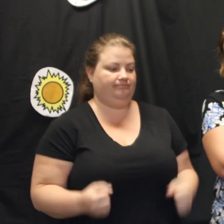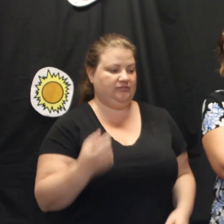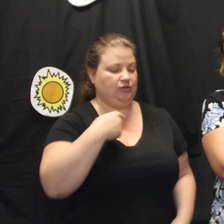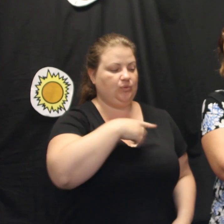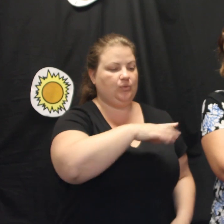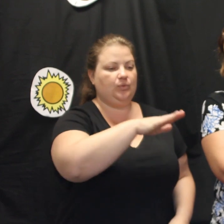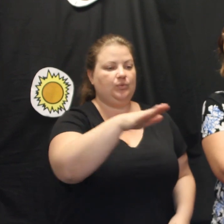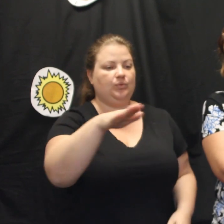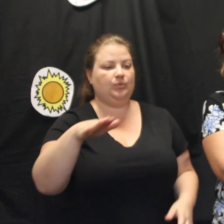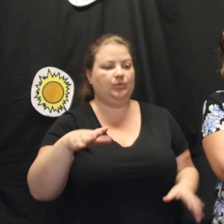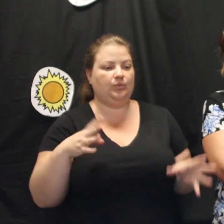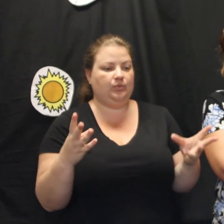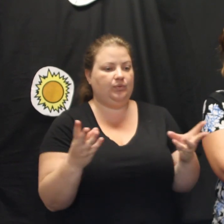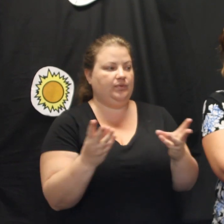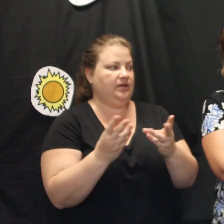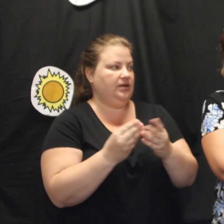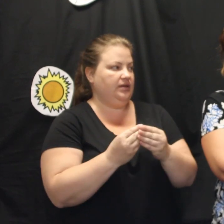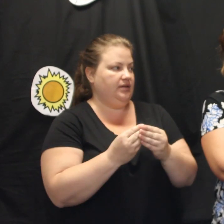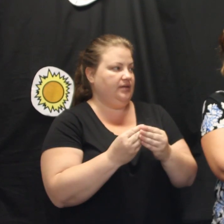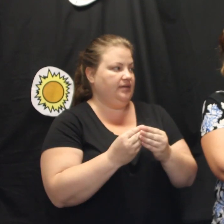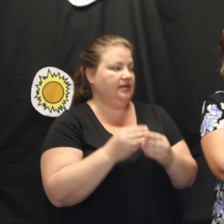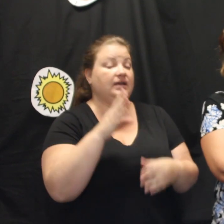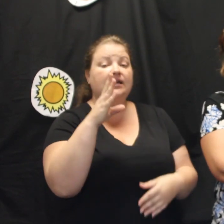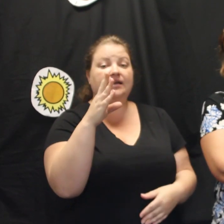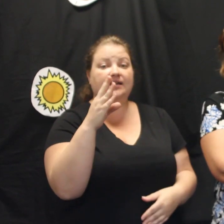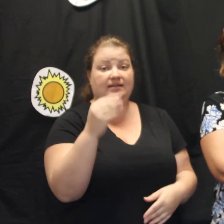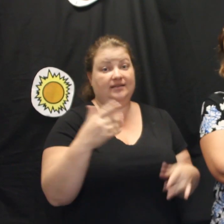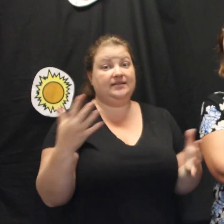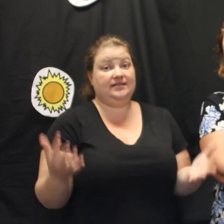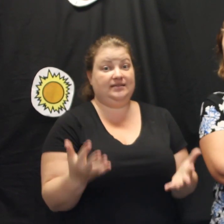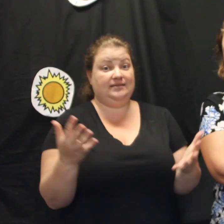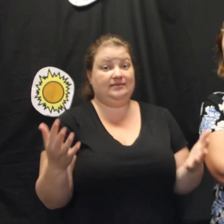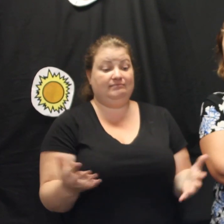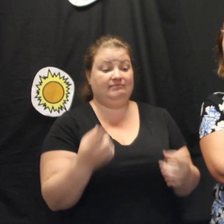music. I hear drums boom in my chest.